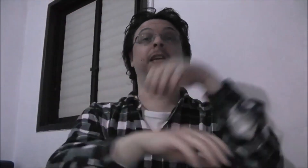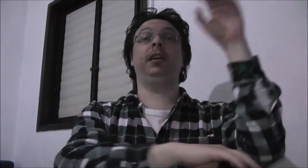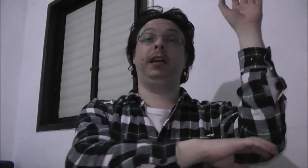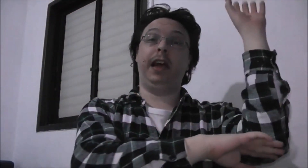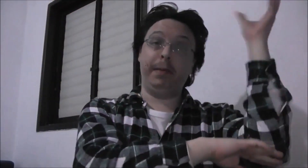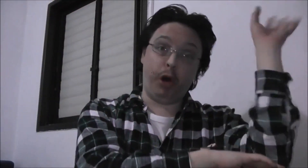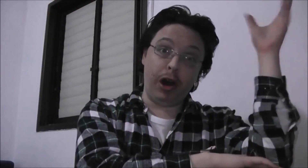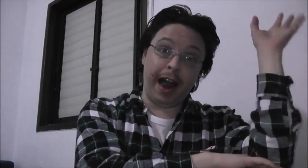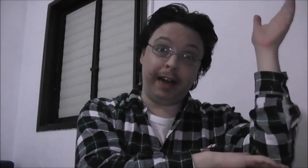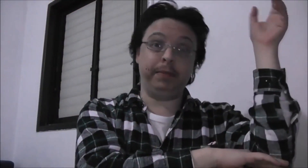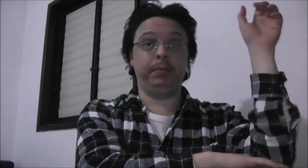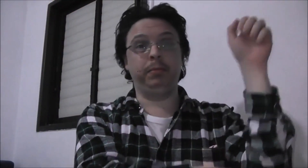Ebola. Ebola.